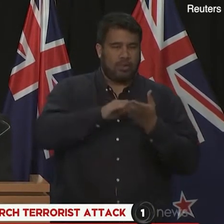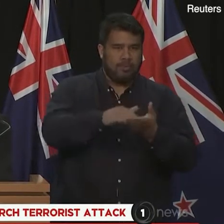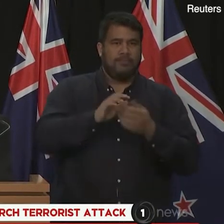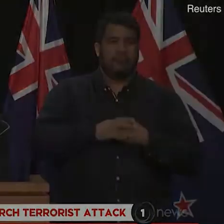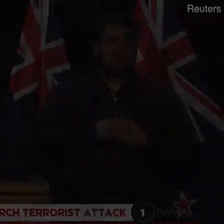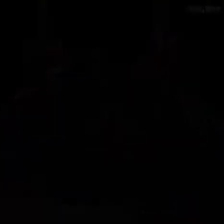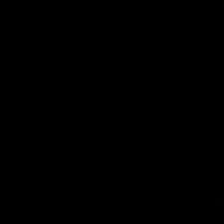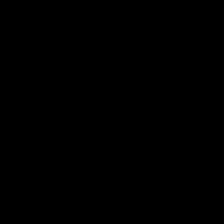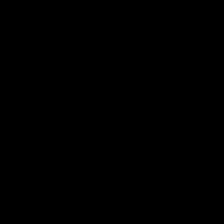and grieving together.